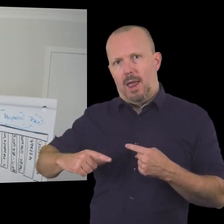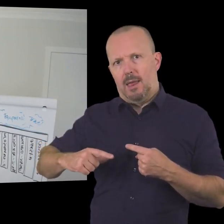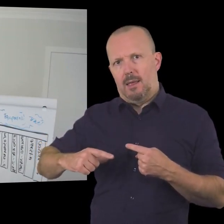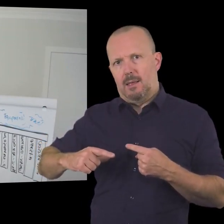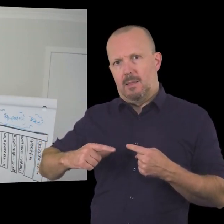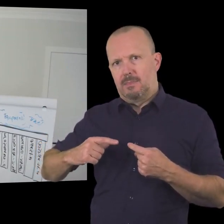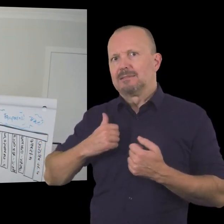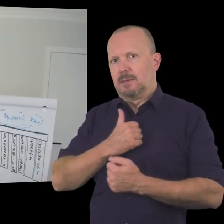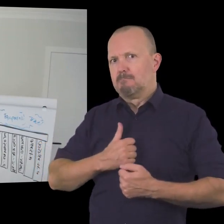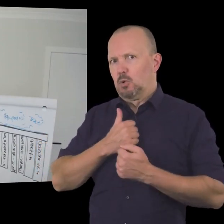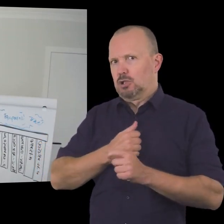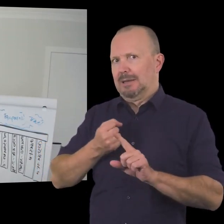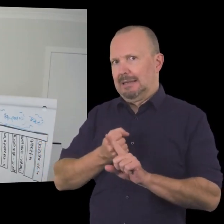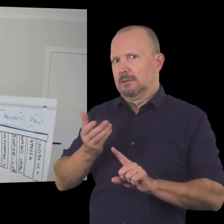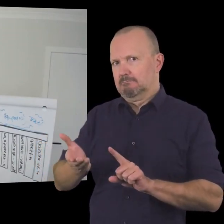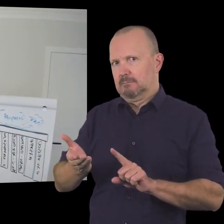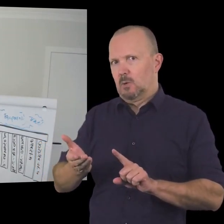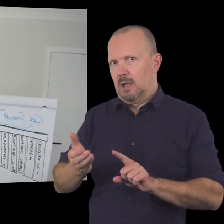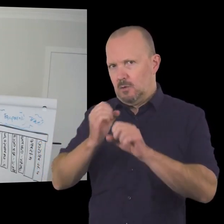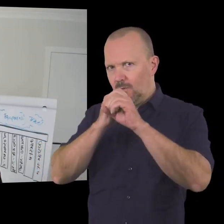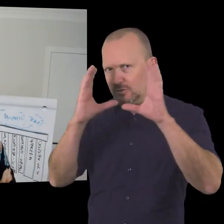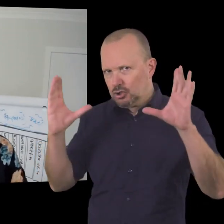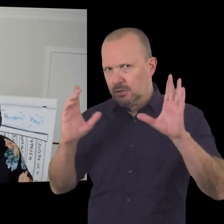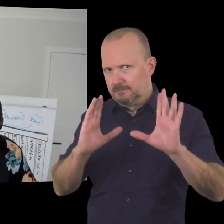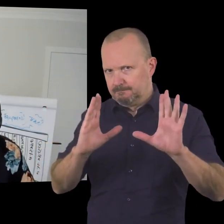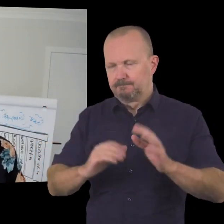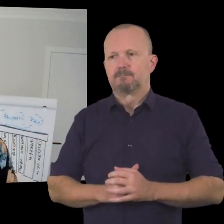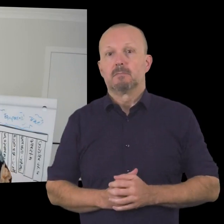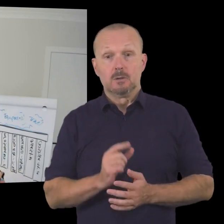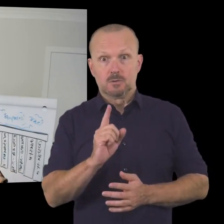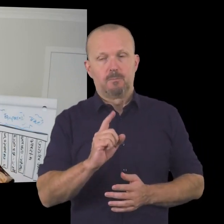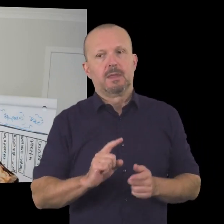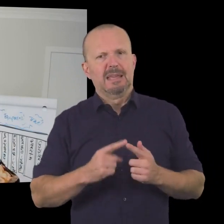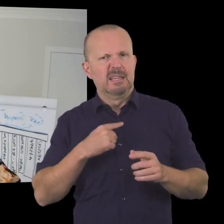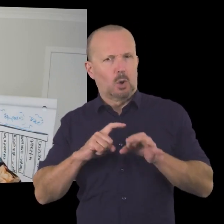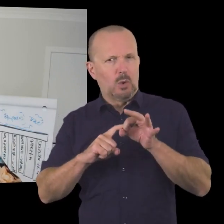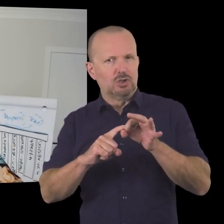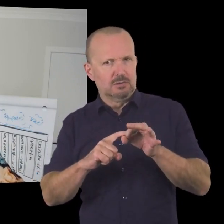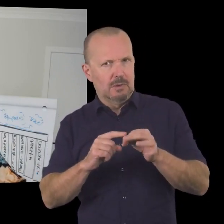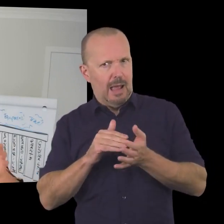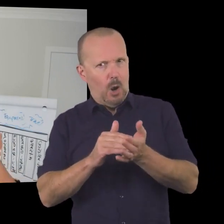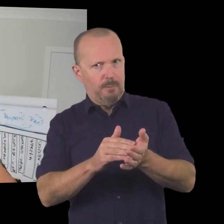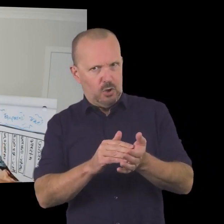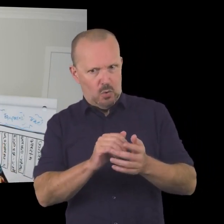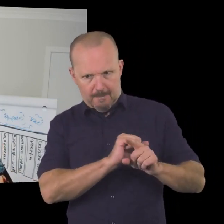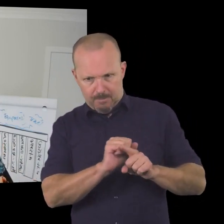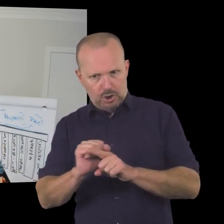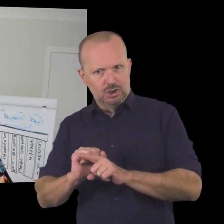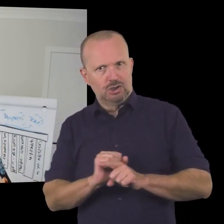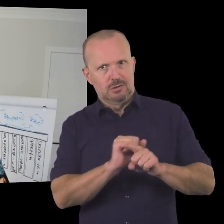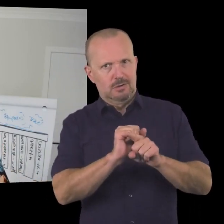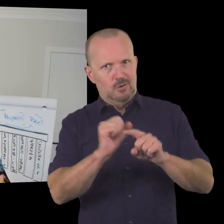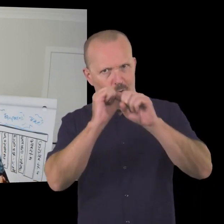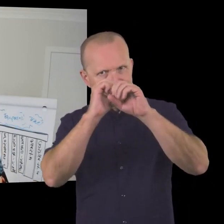really great at talking about why you do that uh so here's a question that you can use to help you craft why you